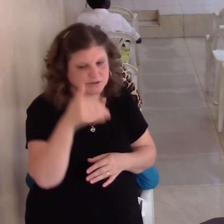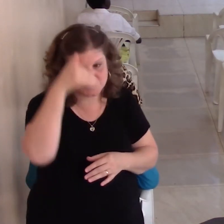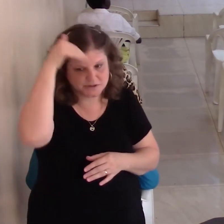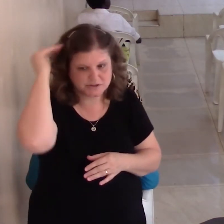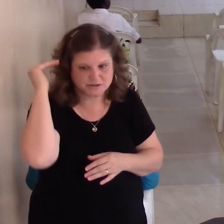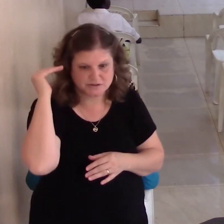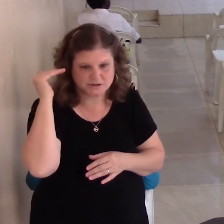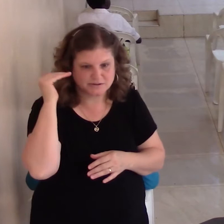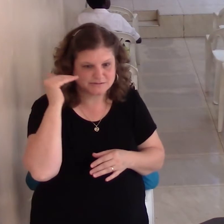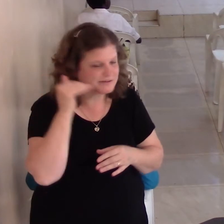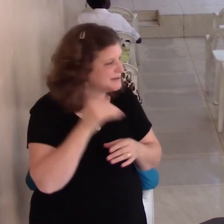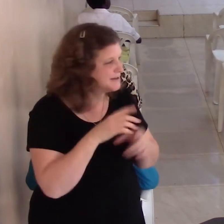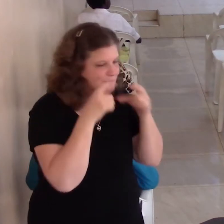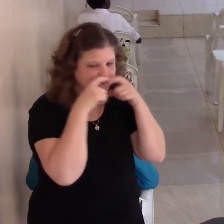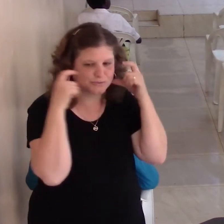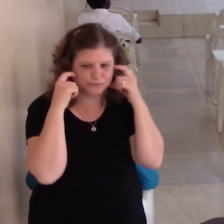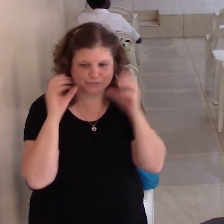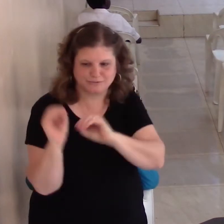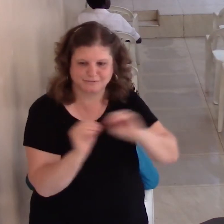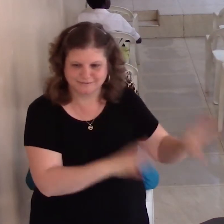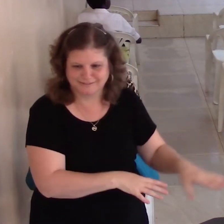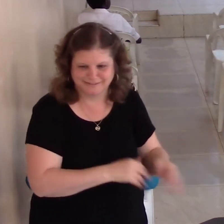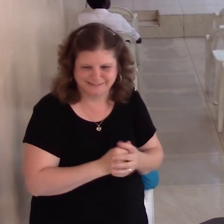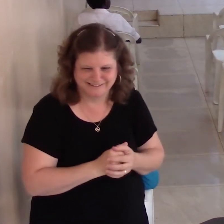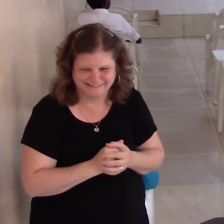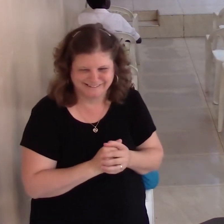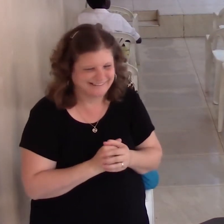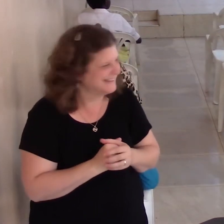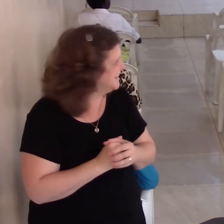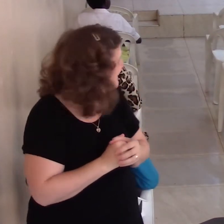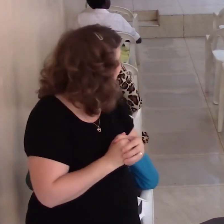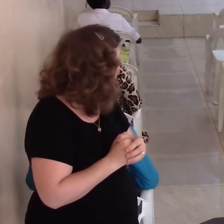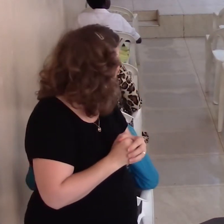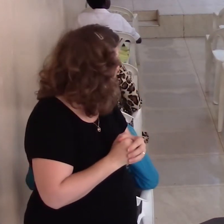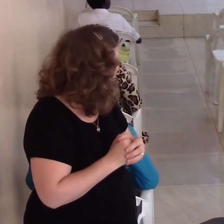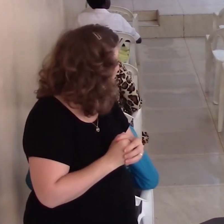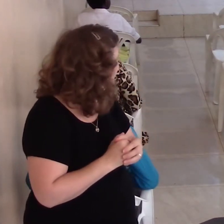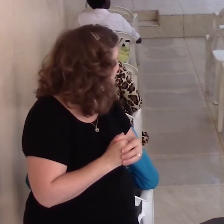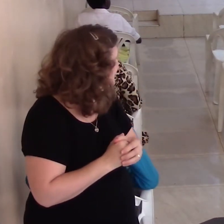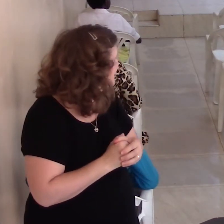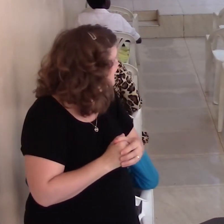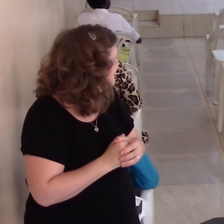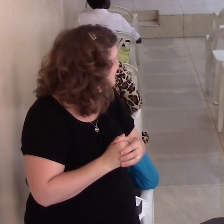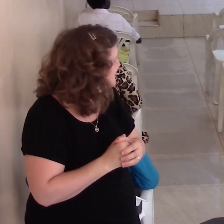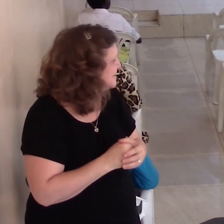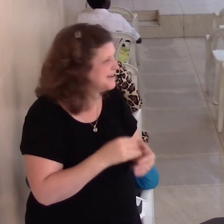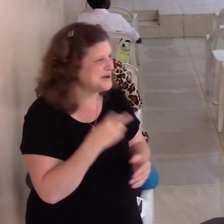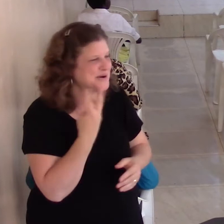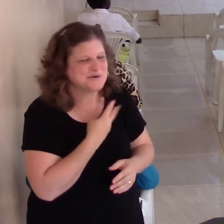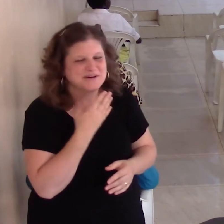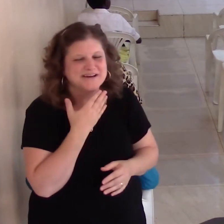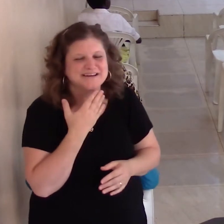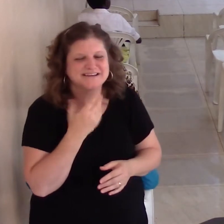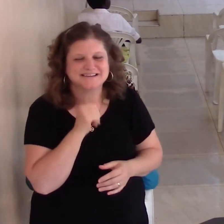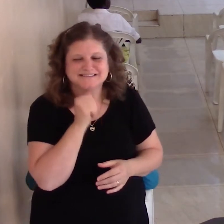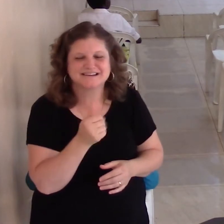remove the mask when you're talking to us. So I want to get rid of the message here. The President said to give masks.